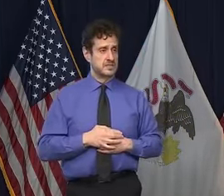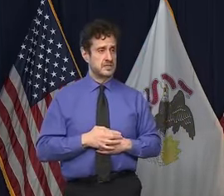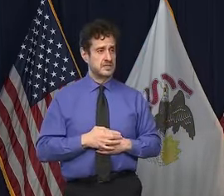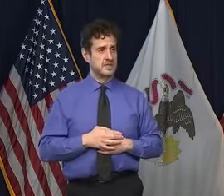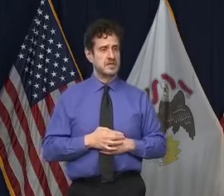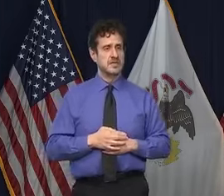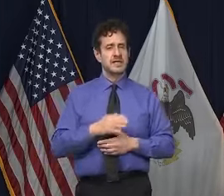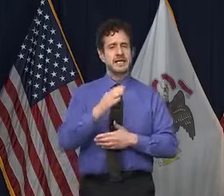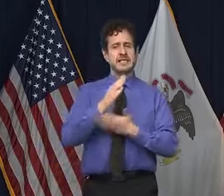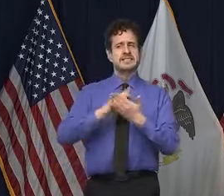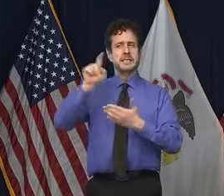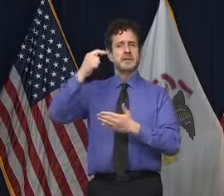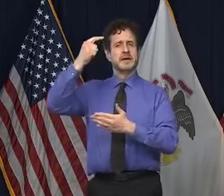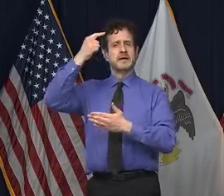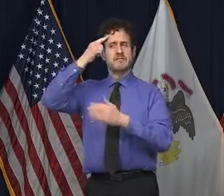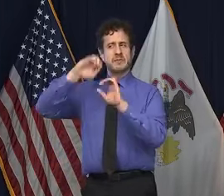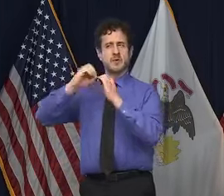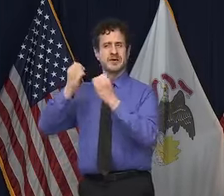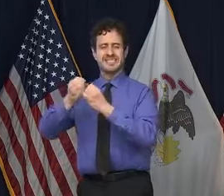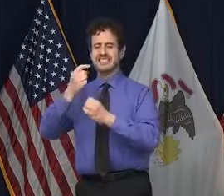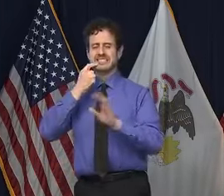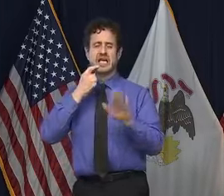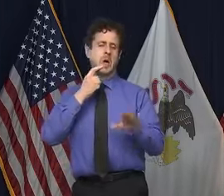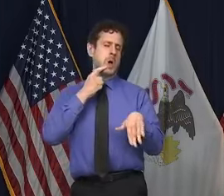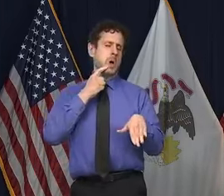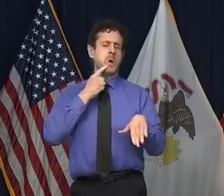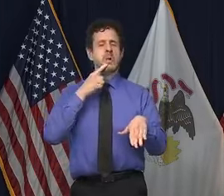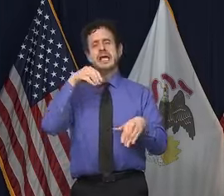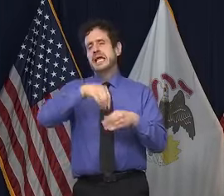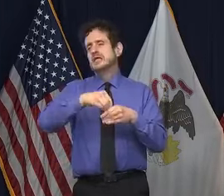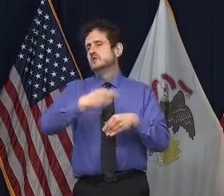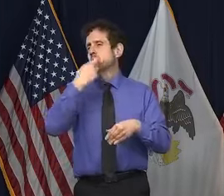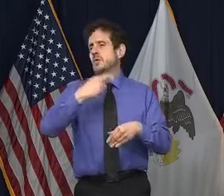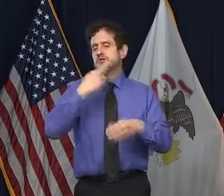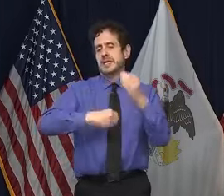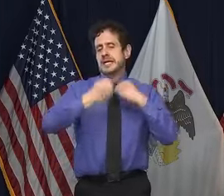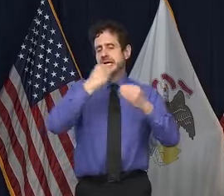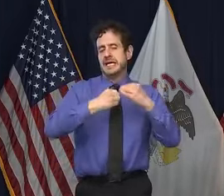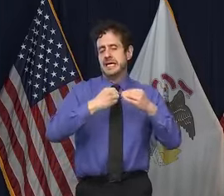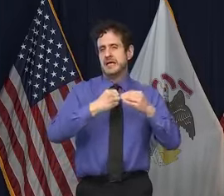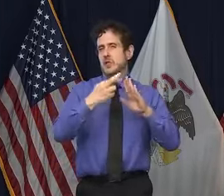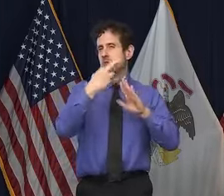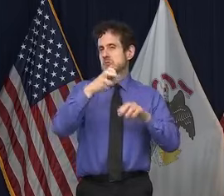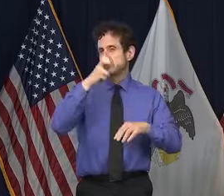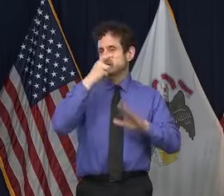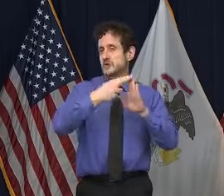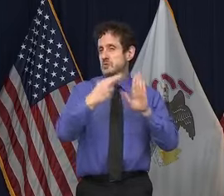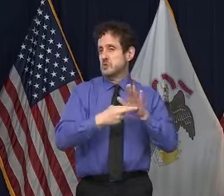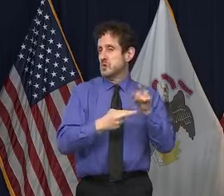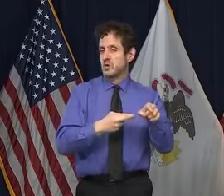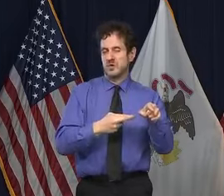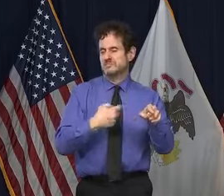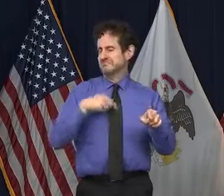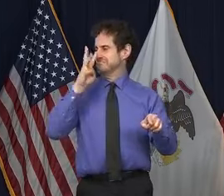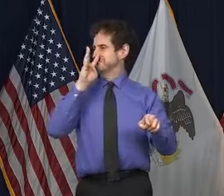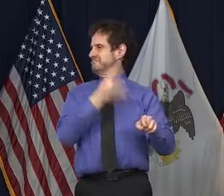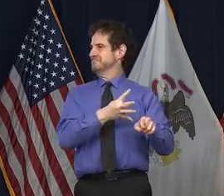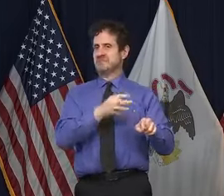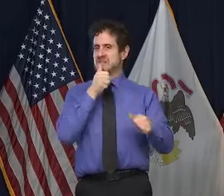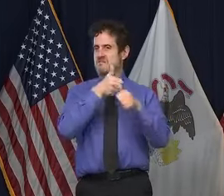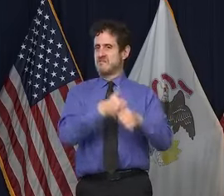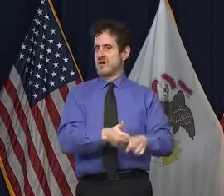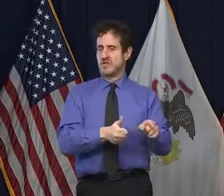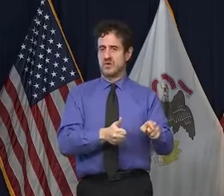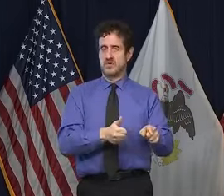flaunt their unwillingness to enforce the indoor dining ban, as we saw in McHenry County, does that trigger additional